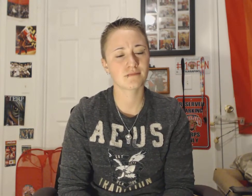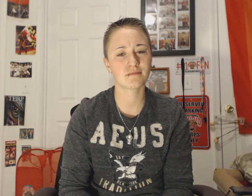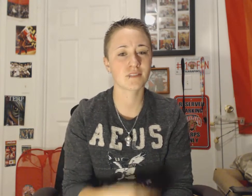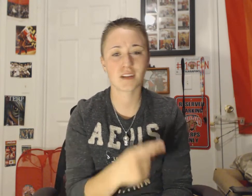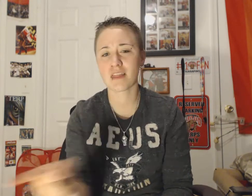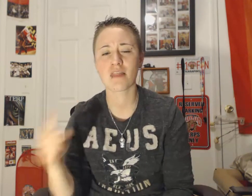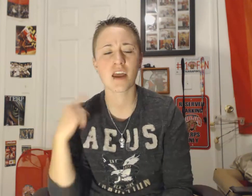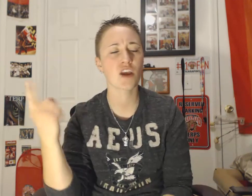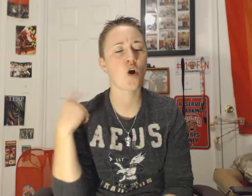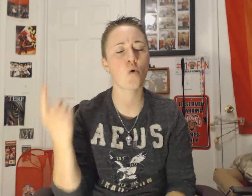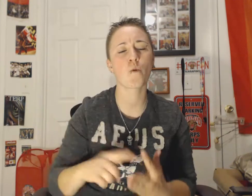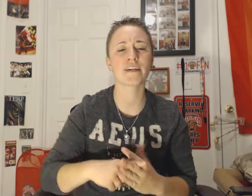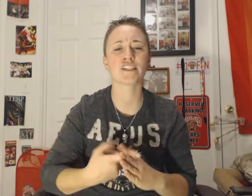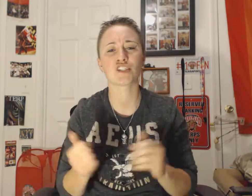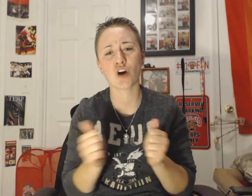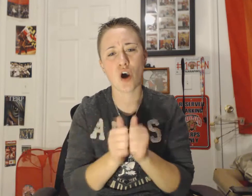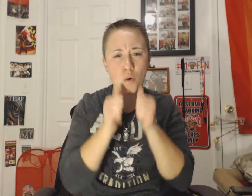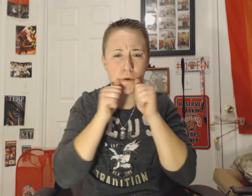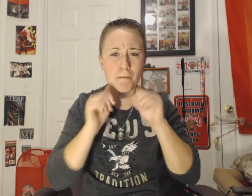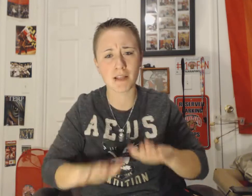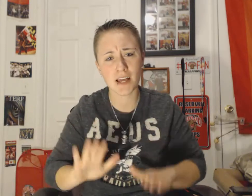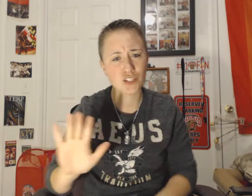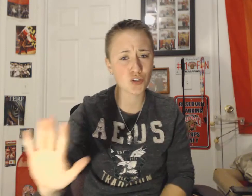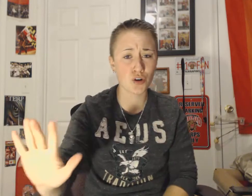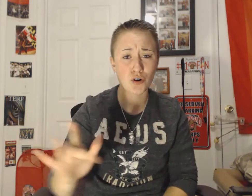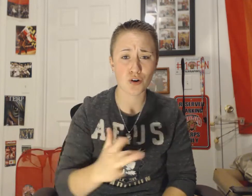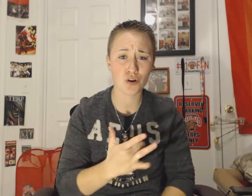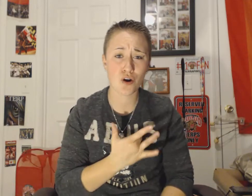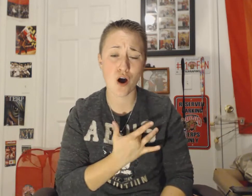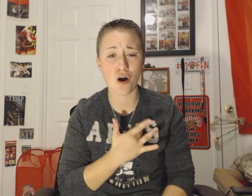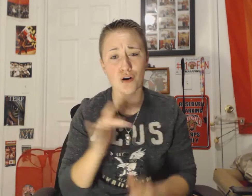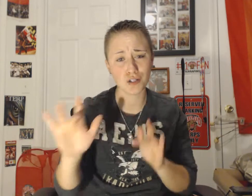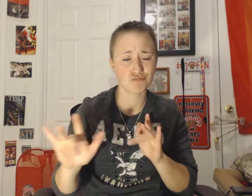They always start with bless her heart